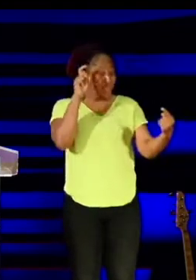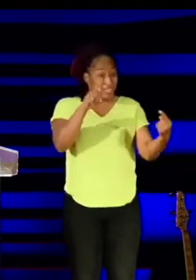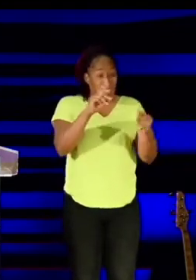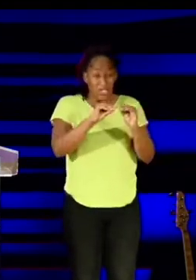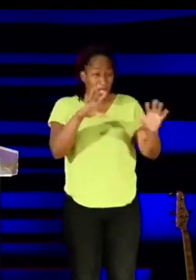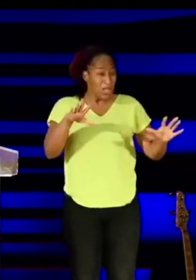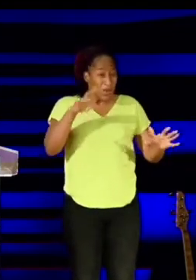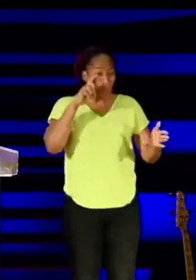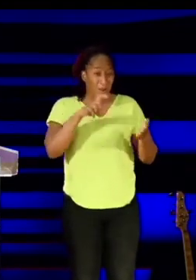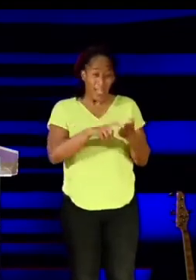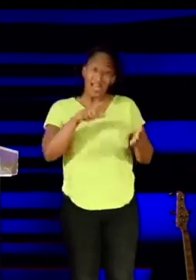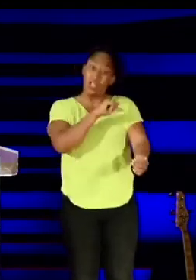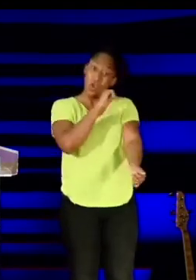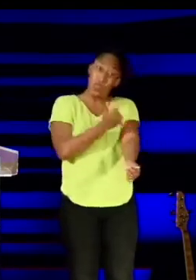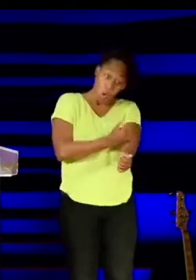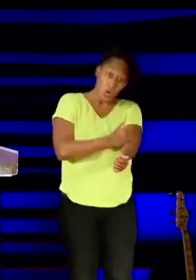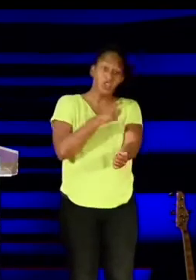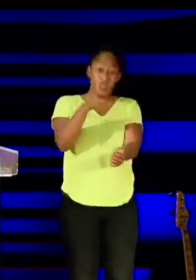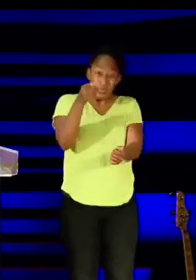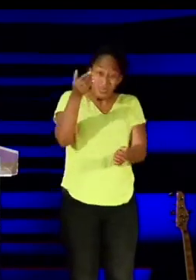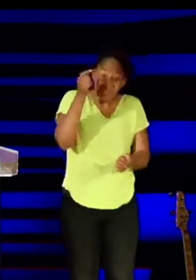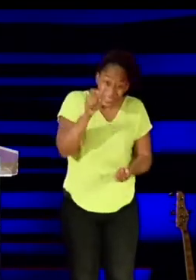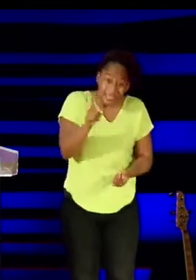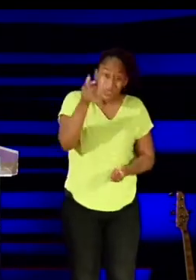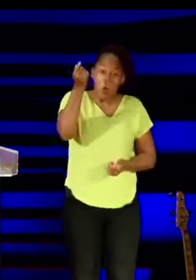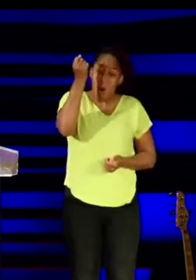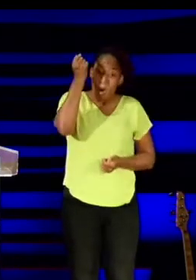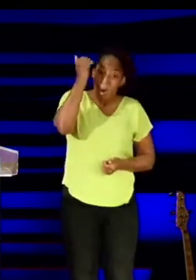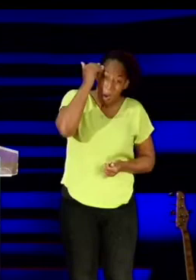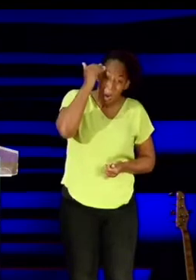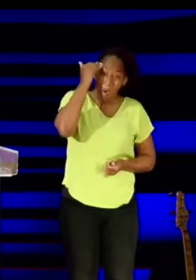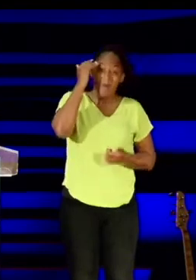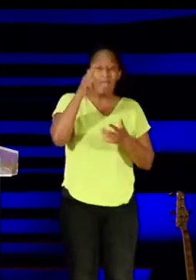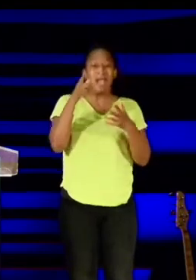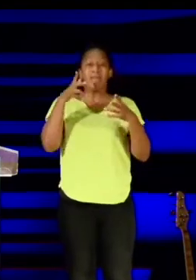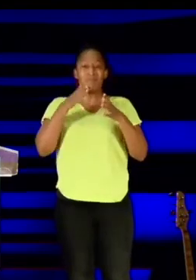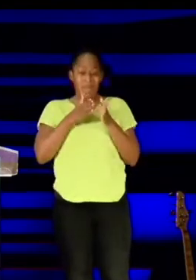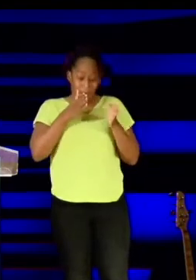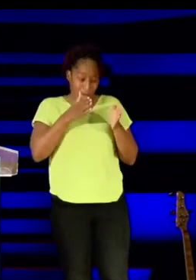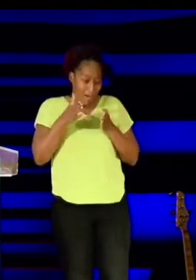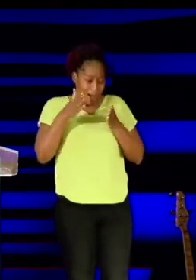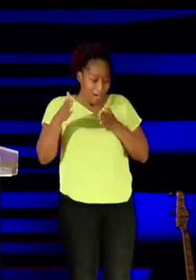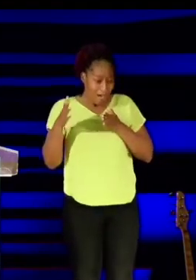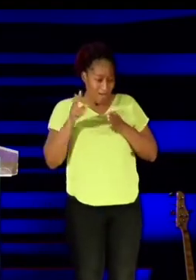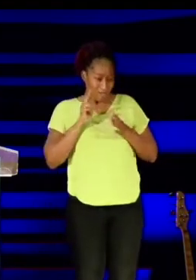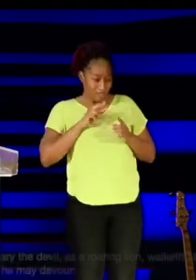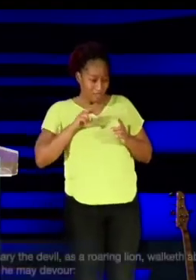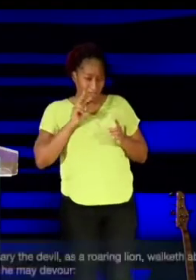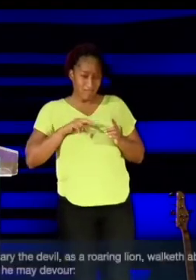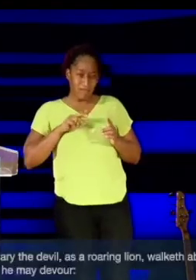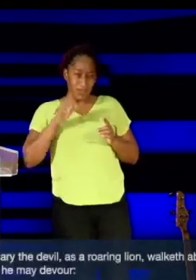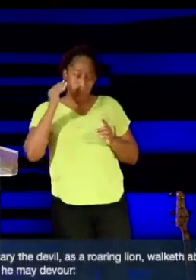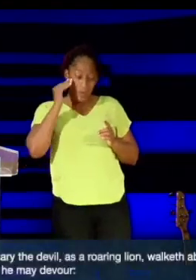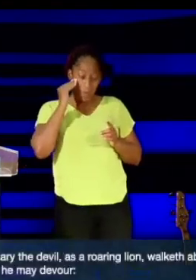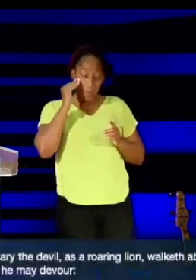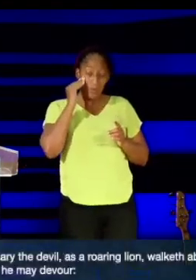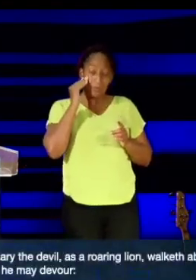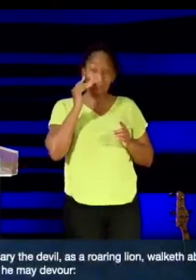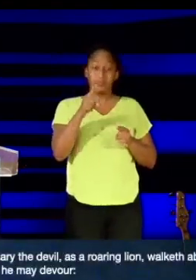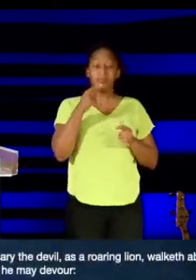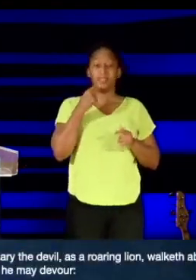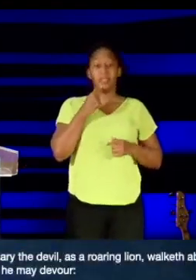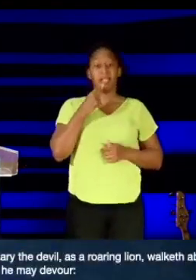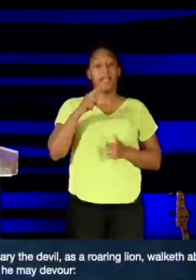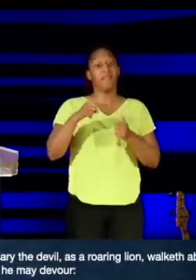your authority, and you have to know and be mindful of his strategies. 1 Peter 5 and 8 says, Be sober,